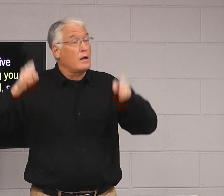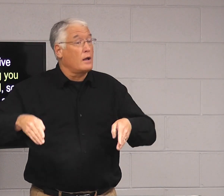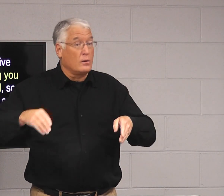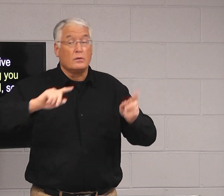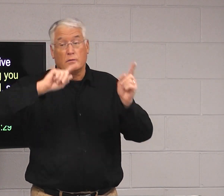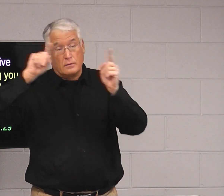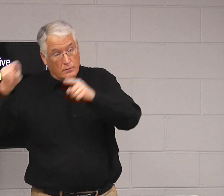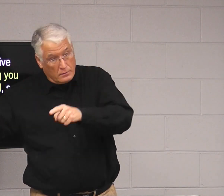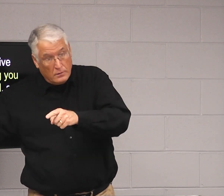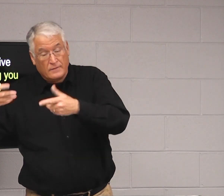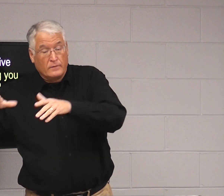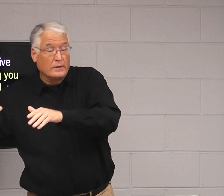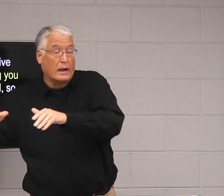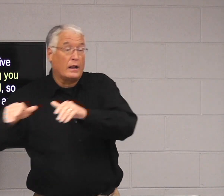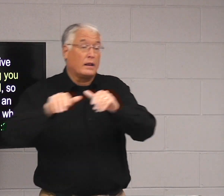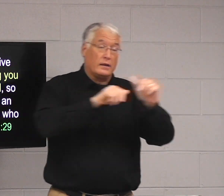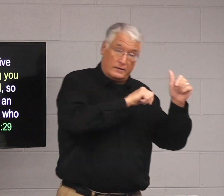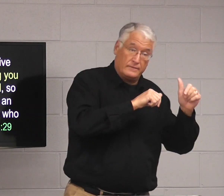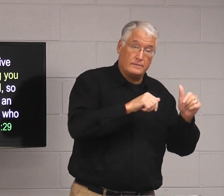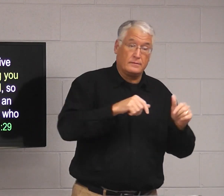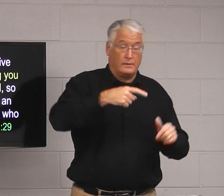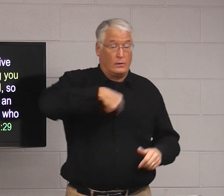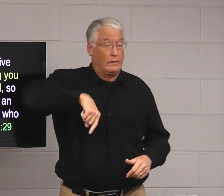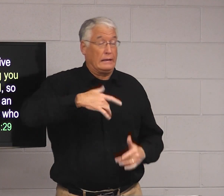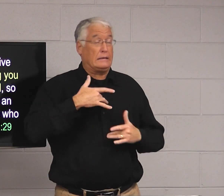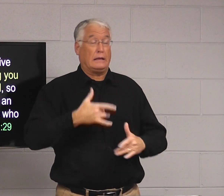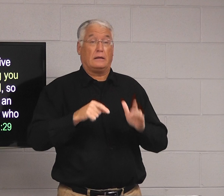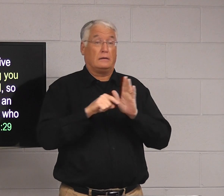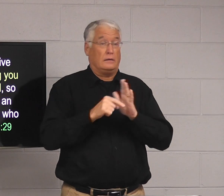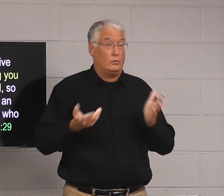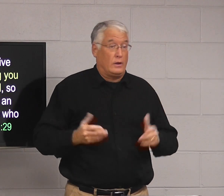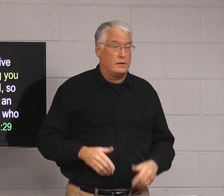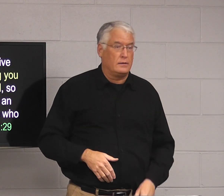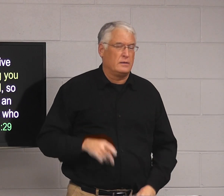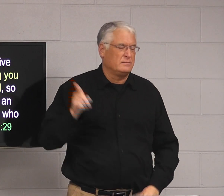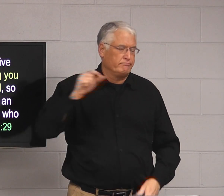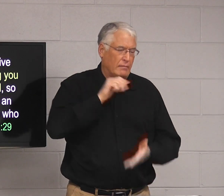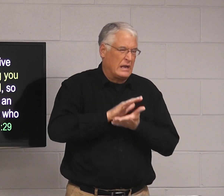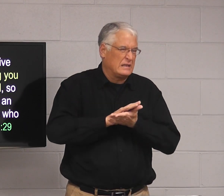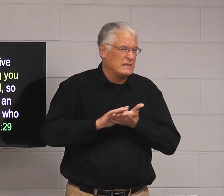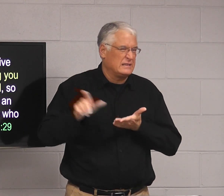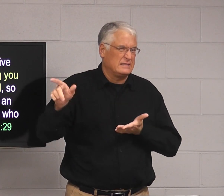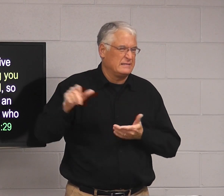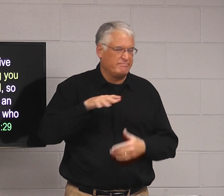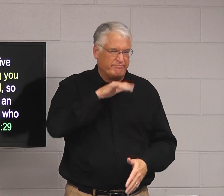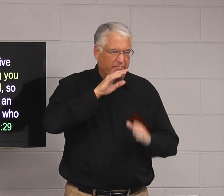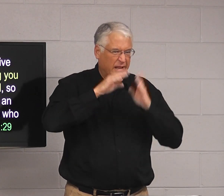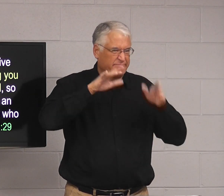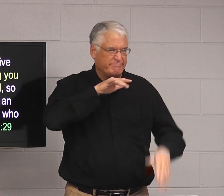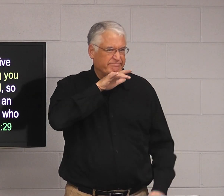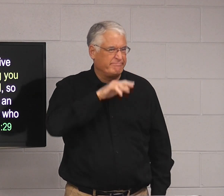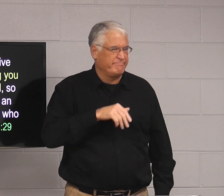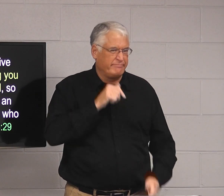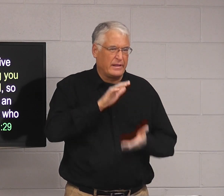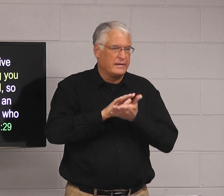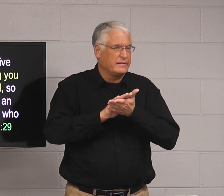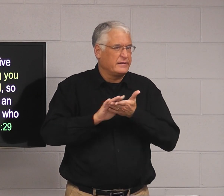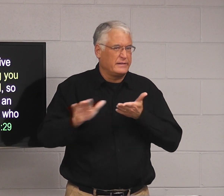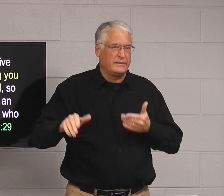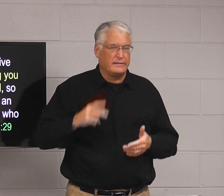another person's house. You go there and then when you leave we tend to talk negative because they were not nice. The house was dirty.